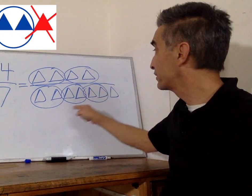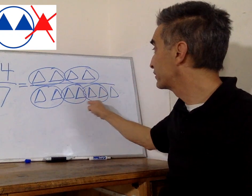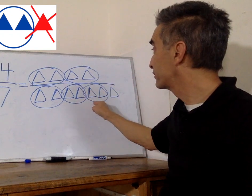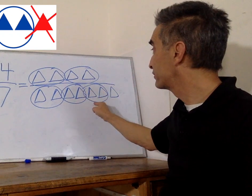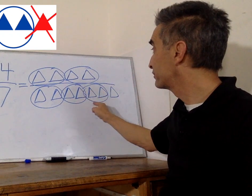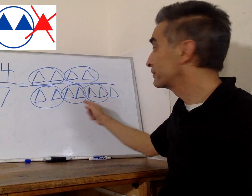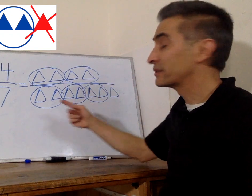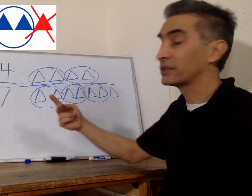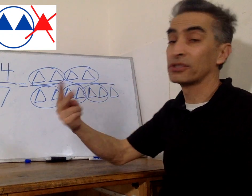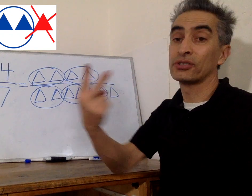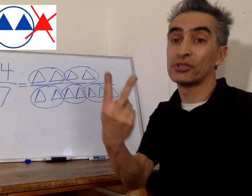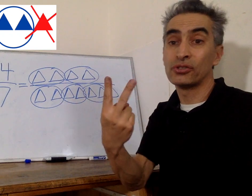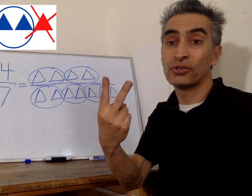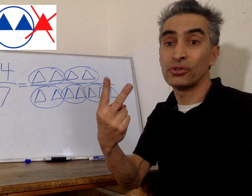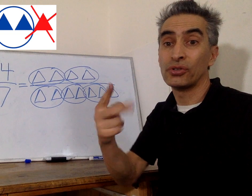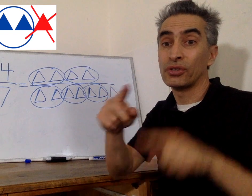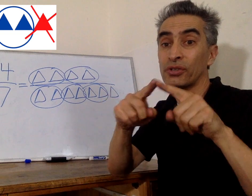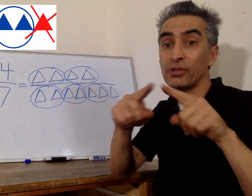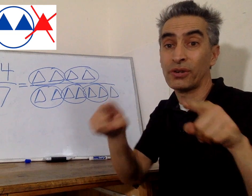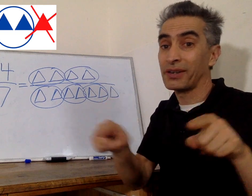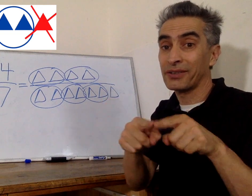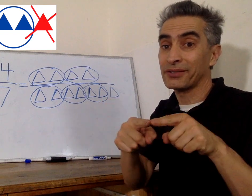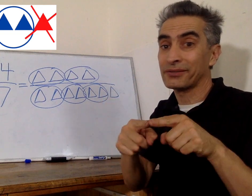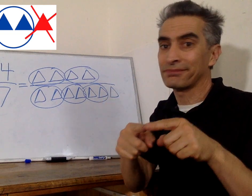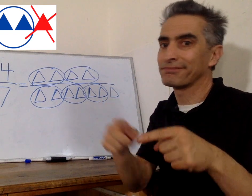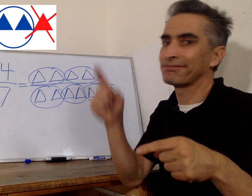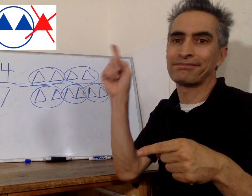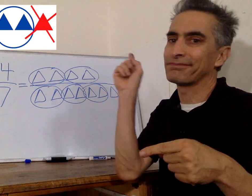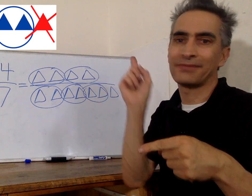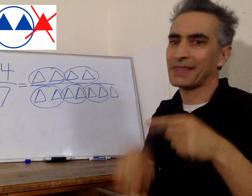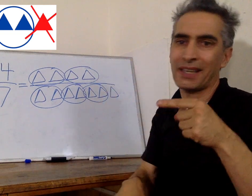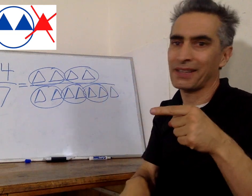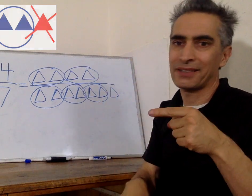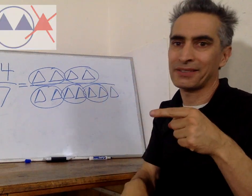the 2 triangles that need to be circled. I can't do it.